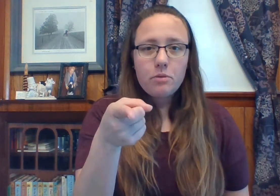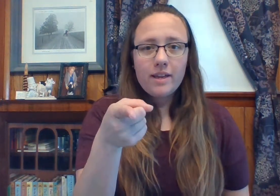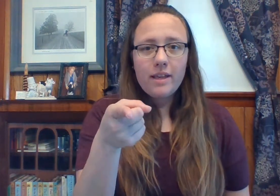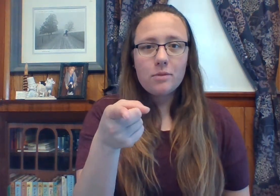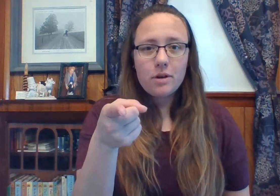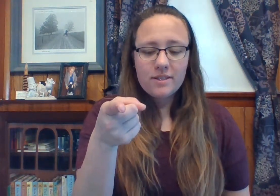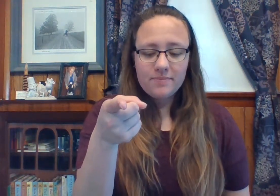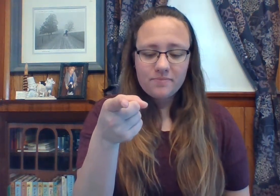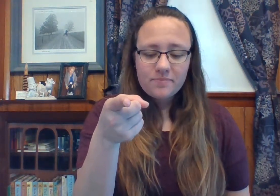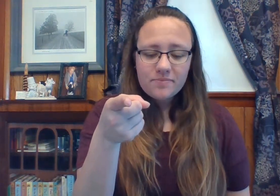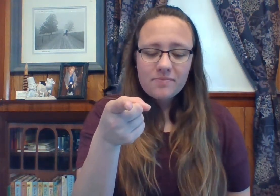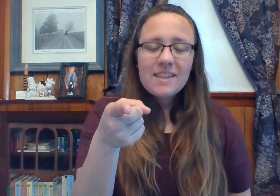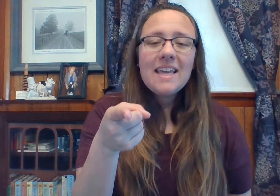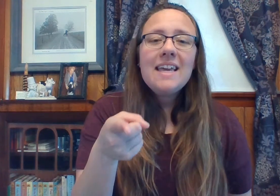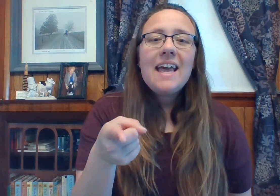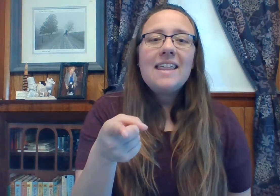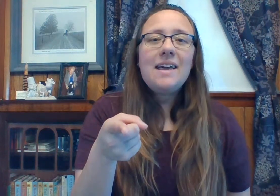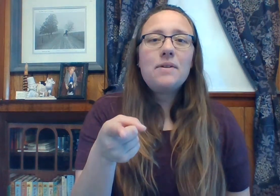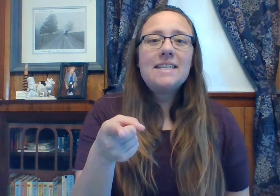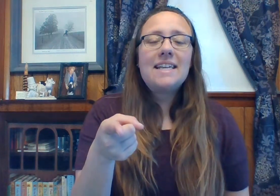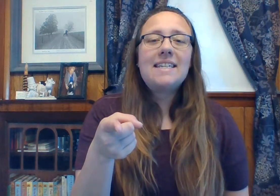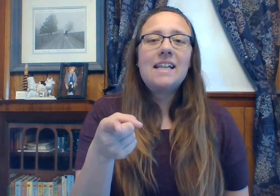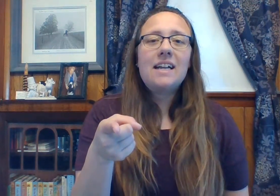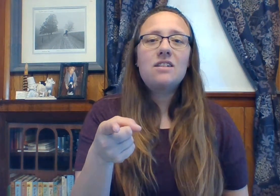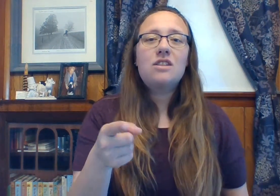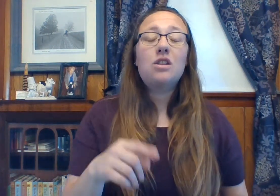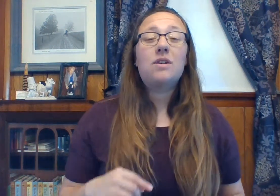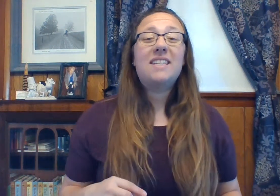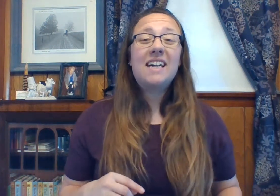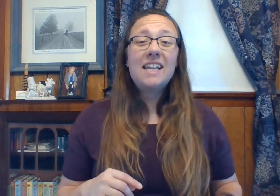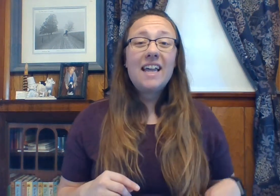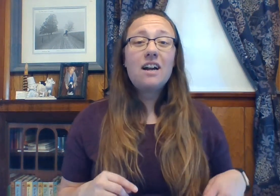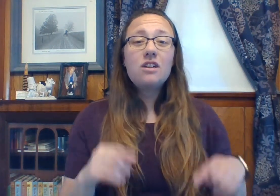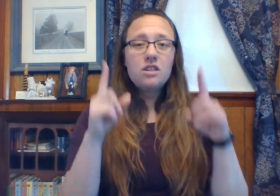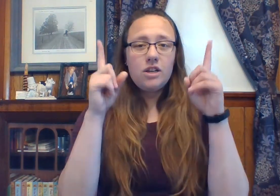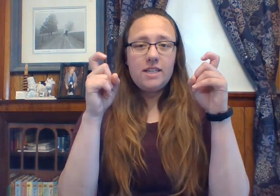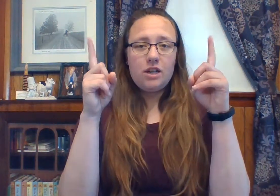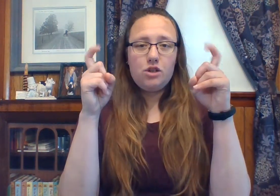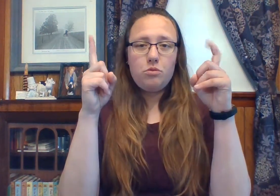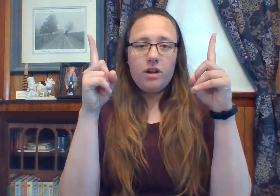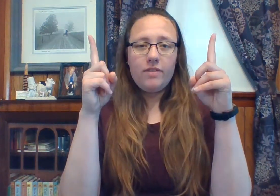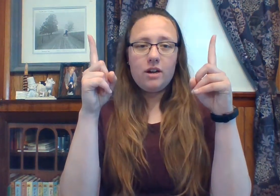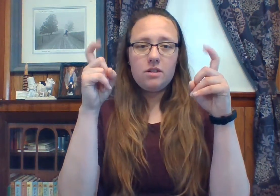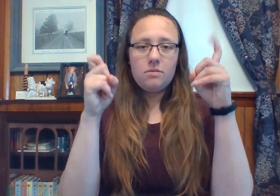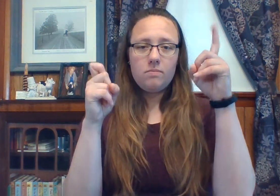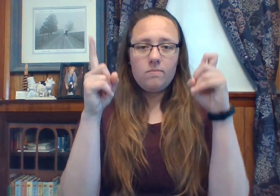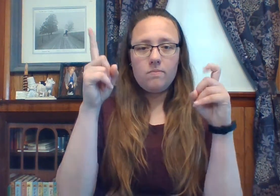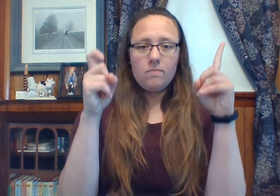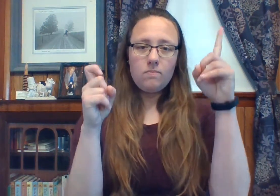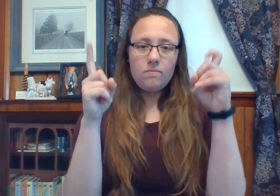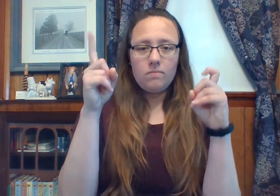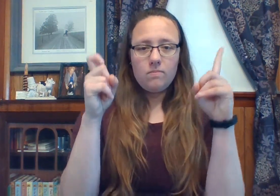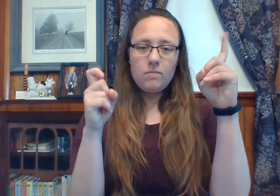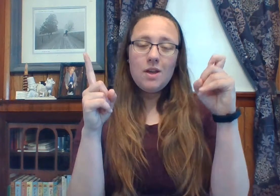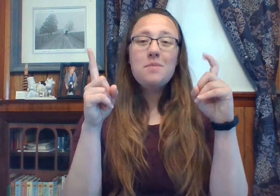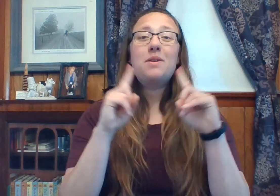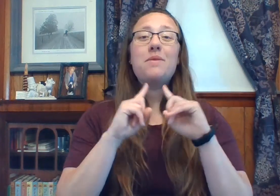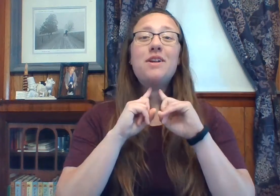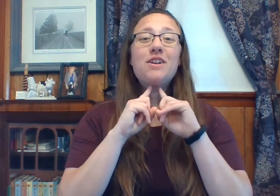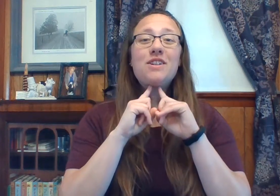pointing to the other person. Then we're going to say declares the Lord. Declares, you're going take your two pointed fingers, put them under your